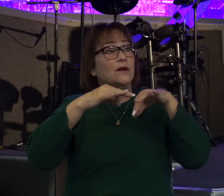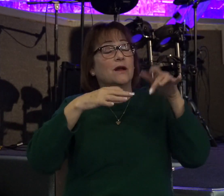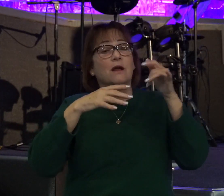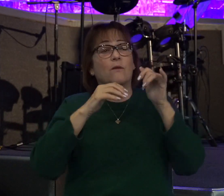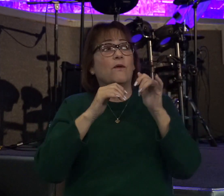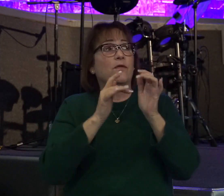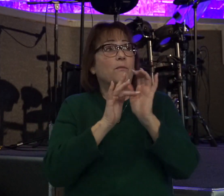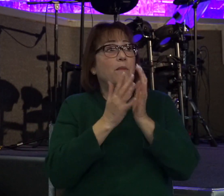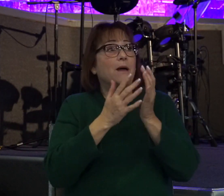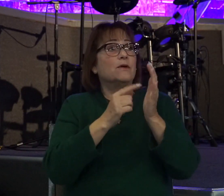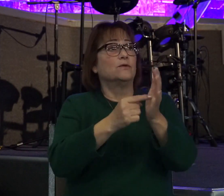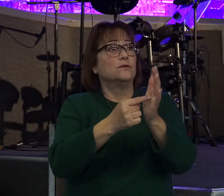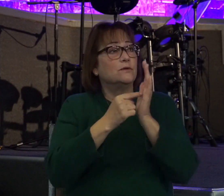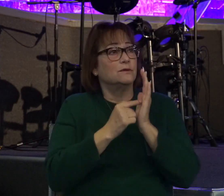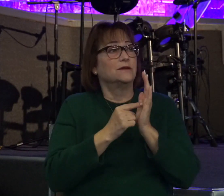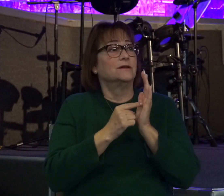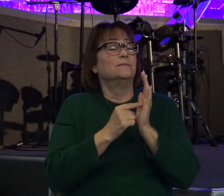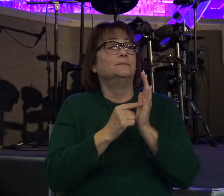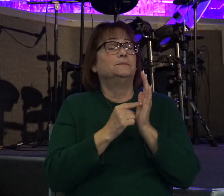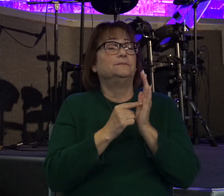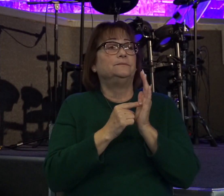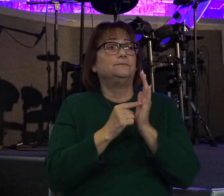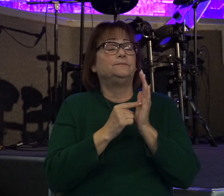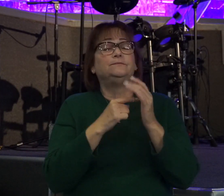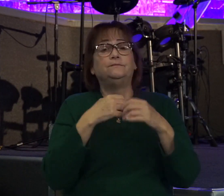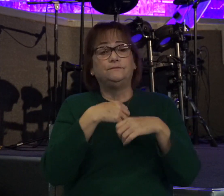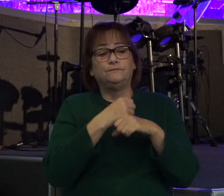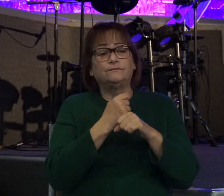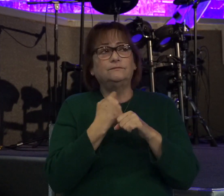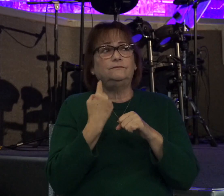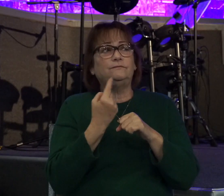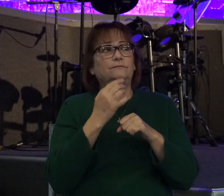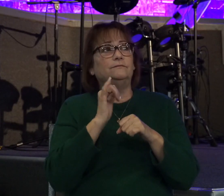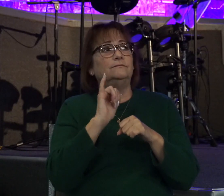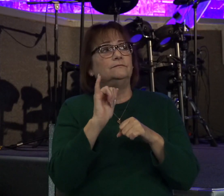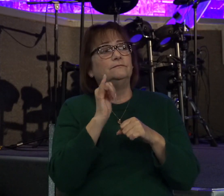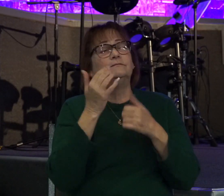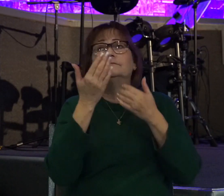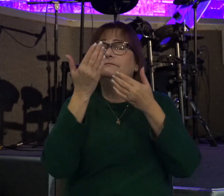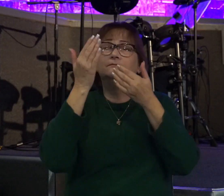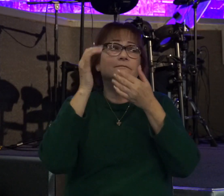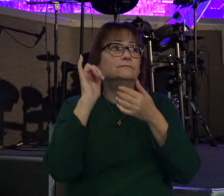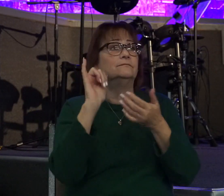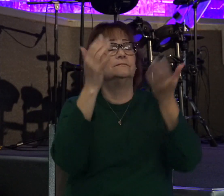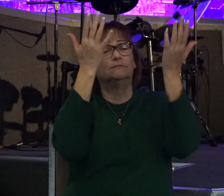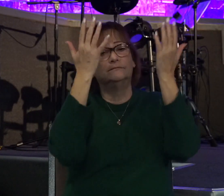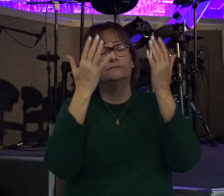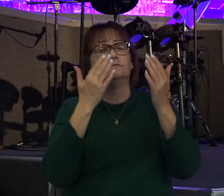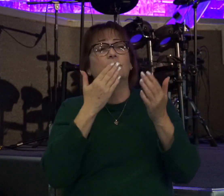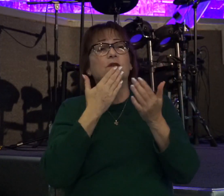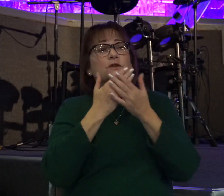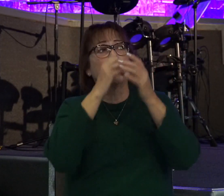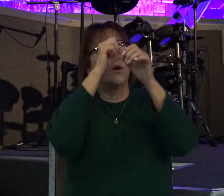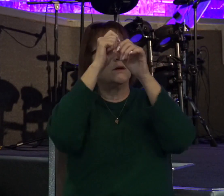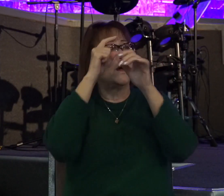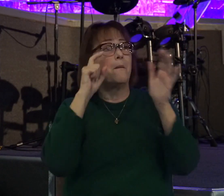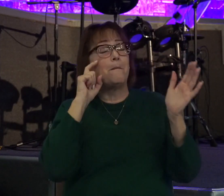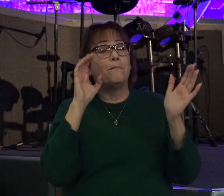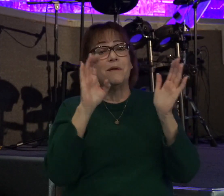gives us. They created something like that. That's a good picture of what it would have looked